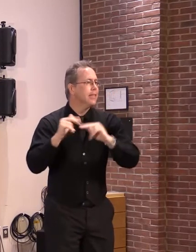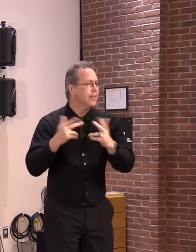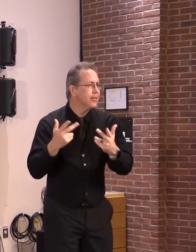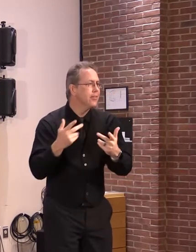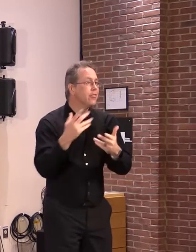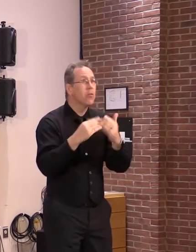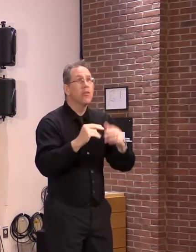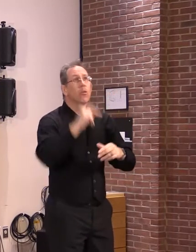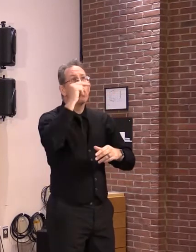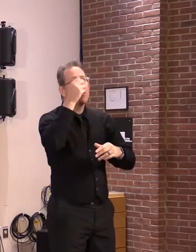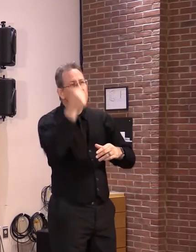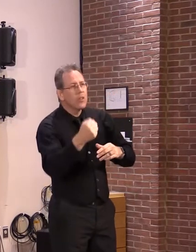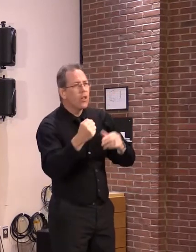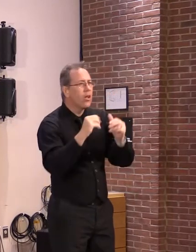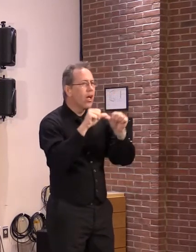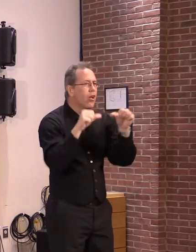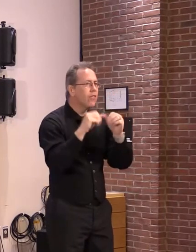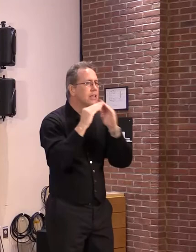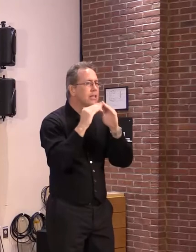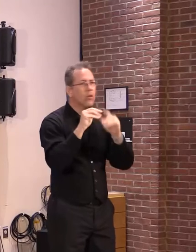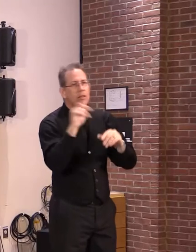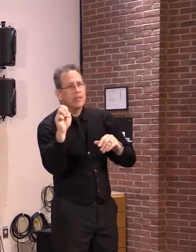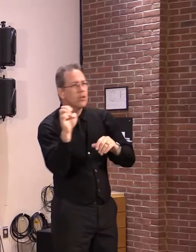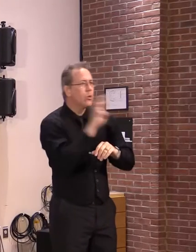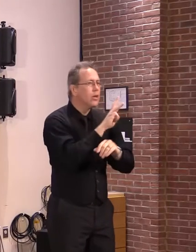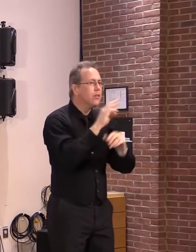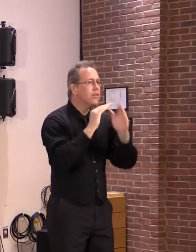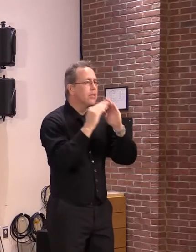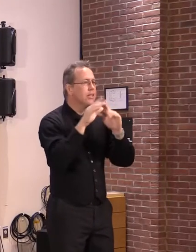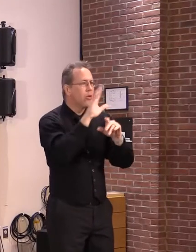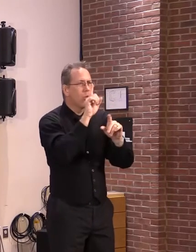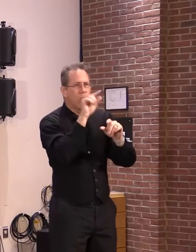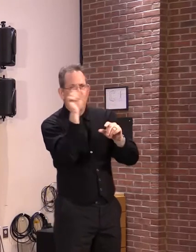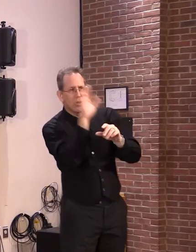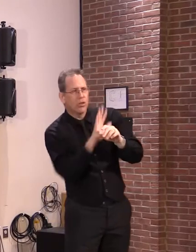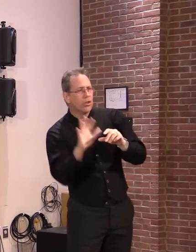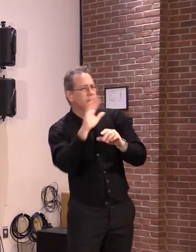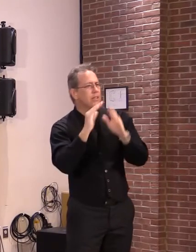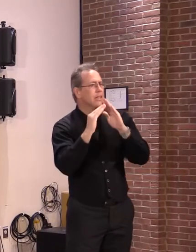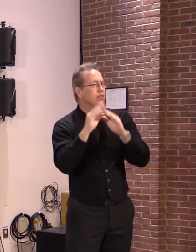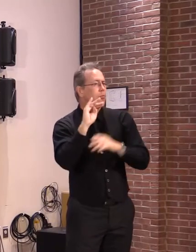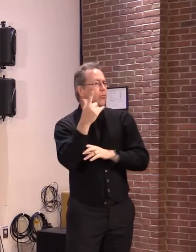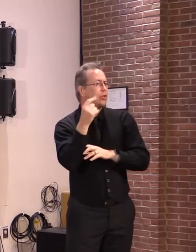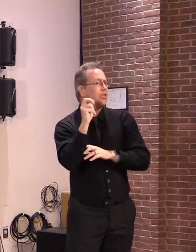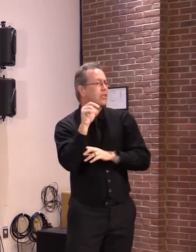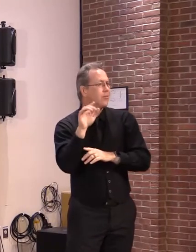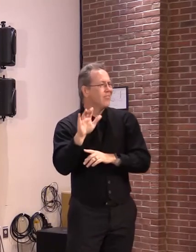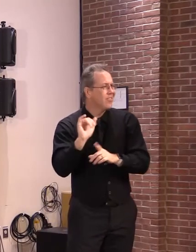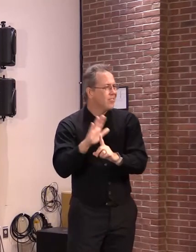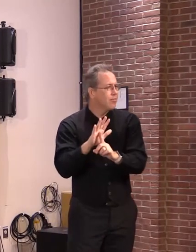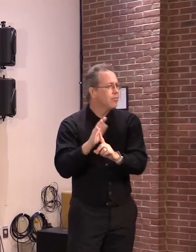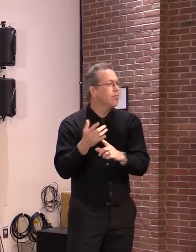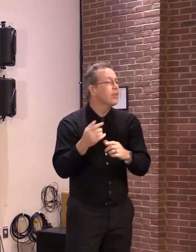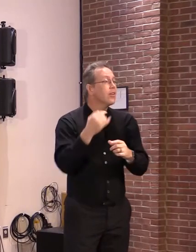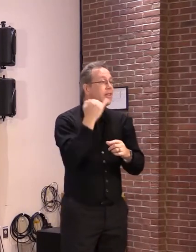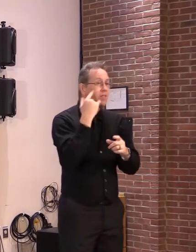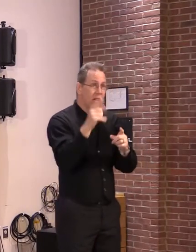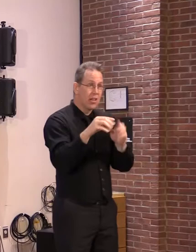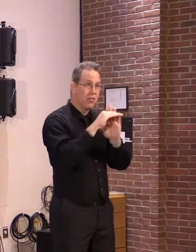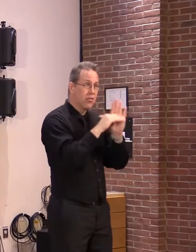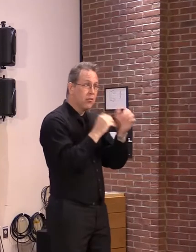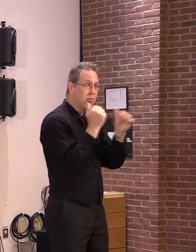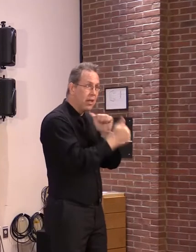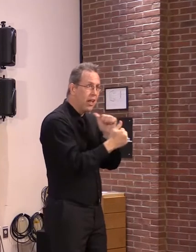north end, along the transportation quarters that are outside of those designated areas, and that would, if this passes, be subject to this additional hurdle.